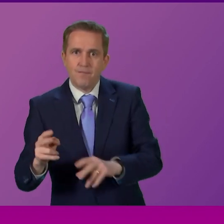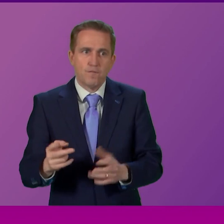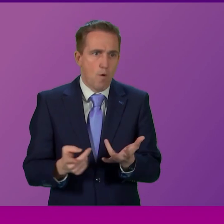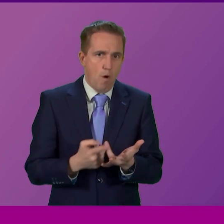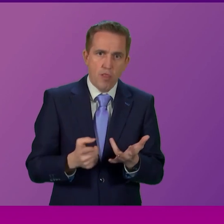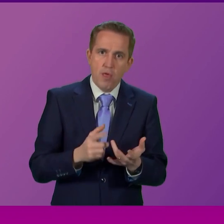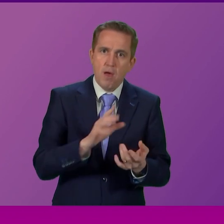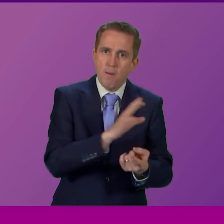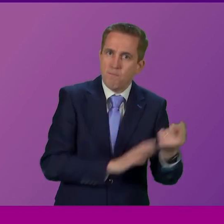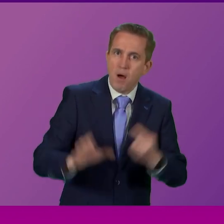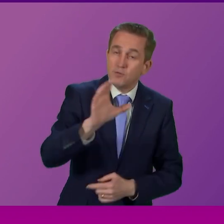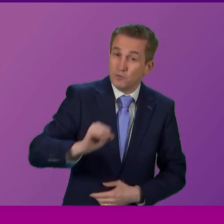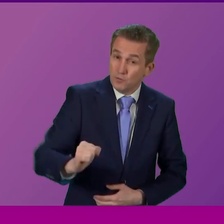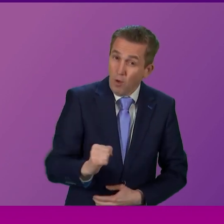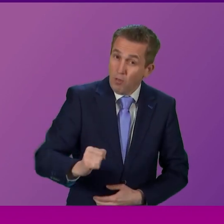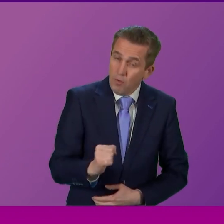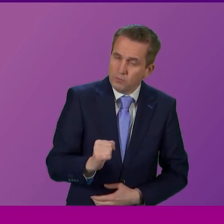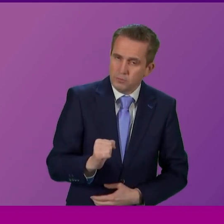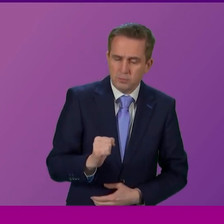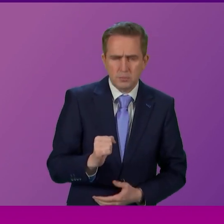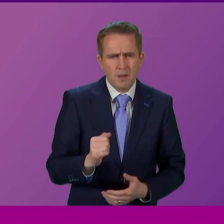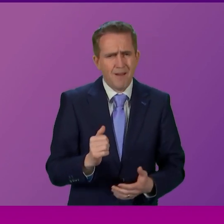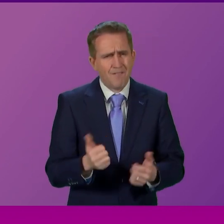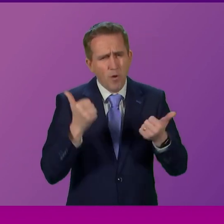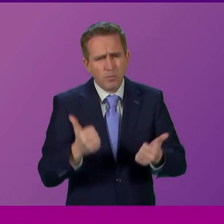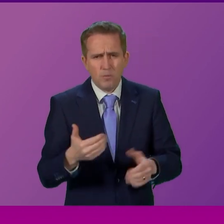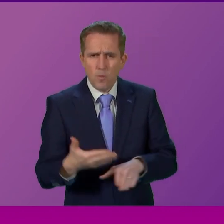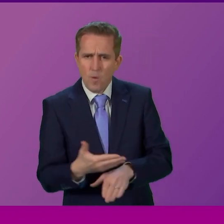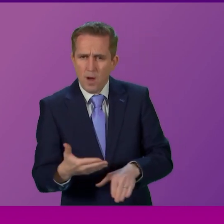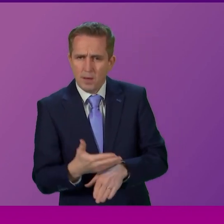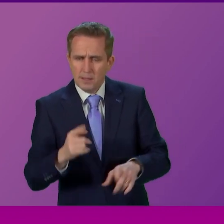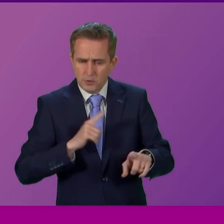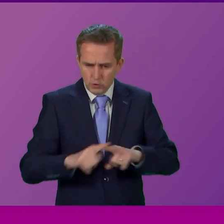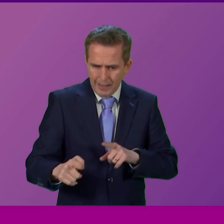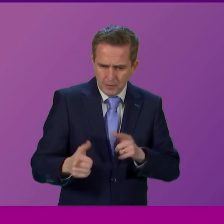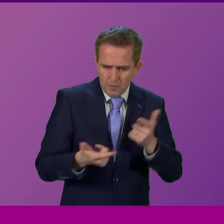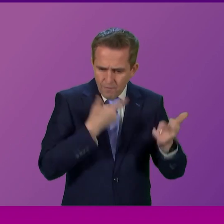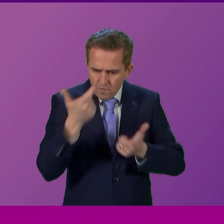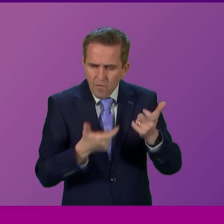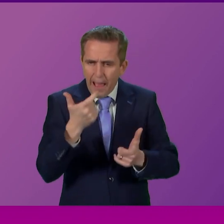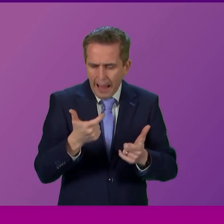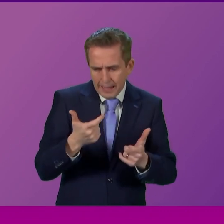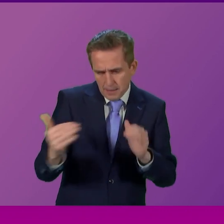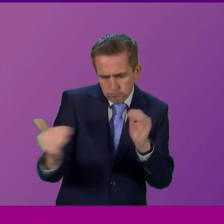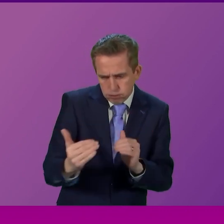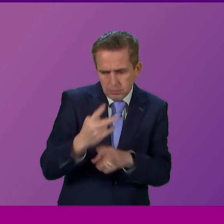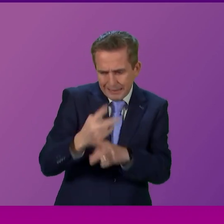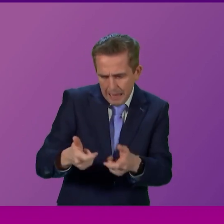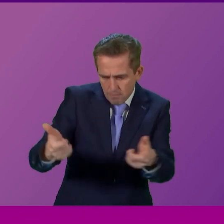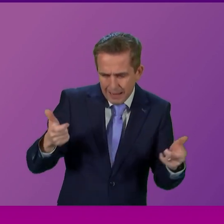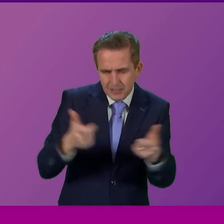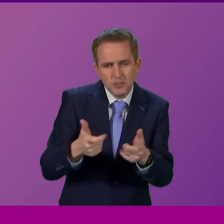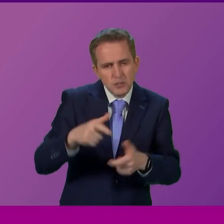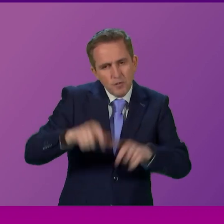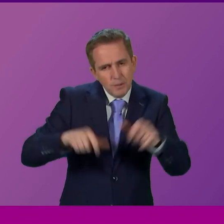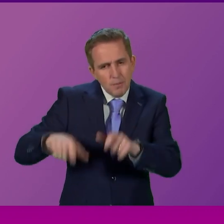parts of the country to do a phenomenal job of getting people the permanent care package that they require and as very last